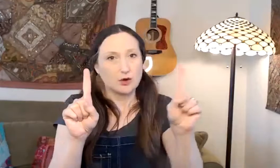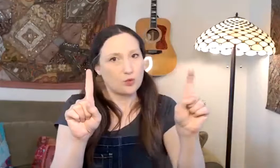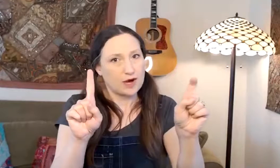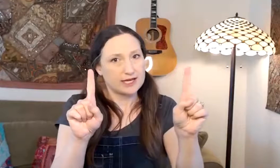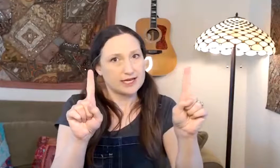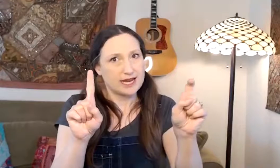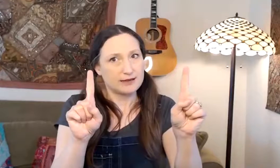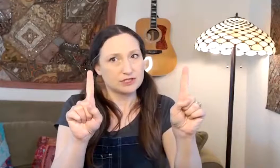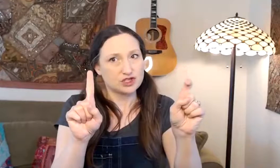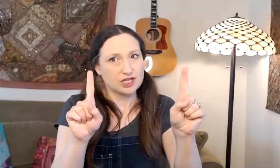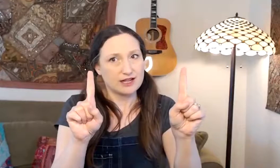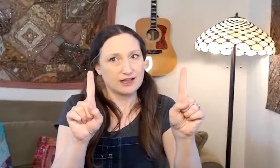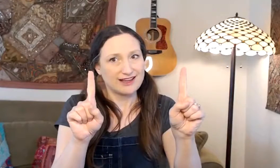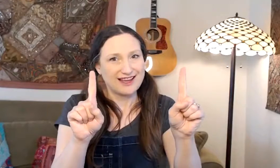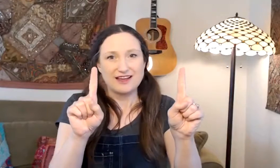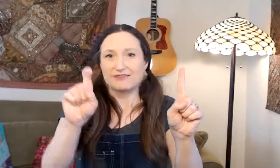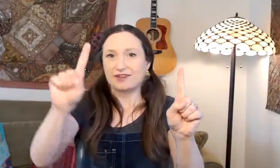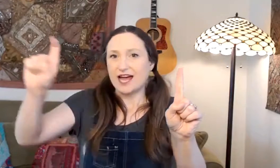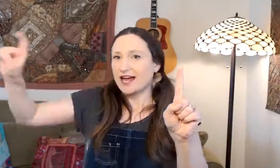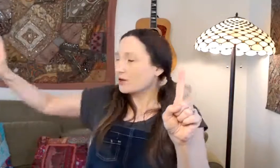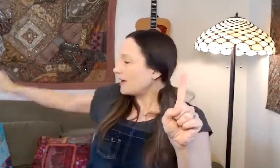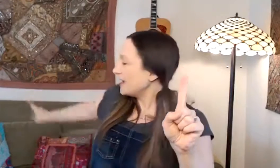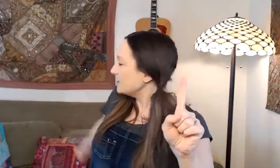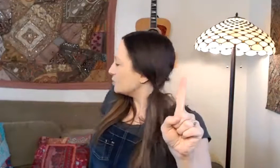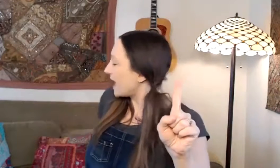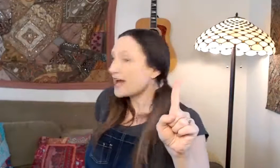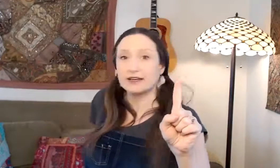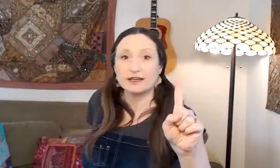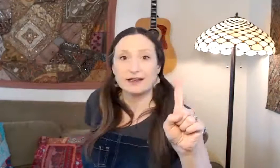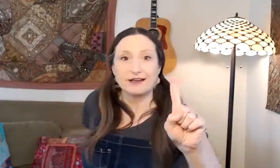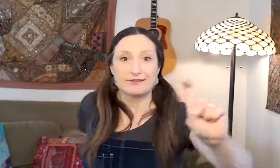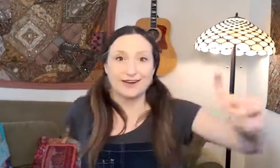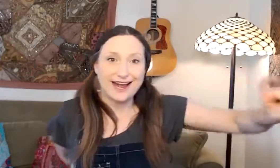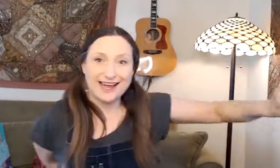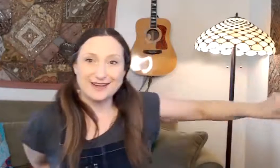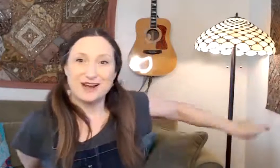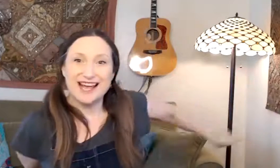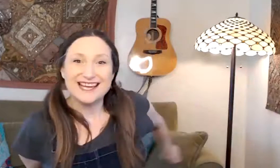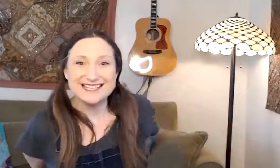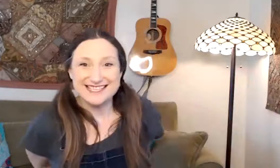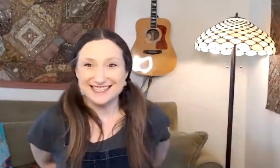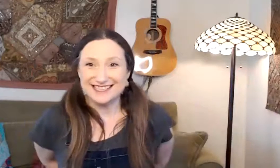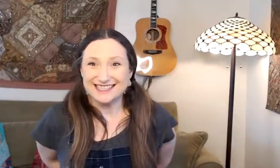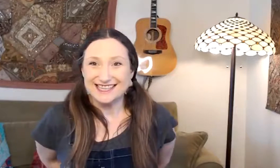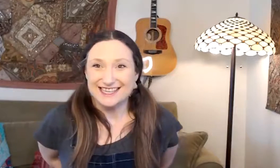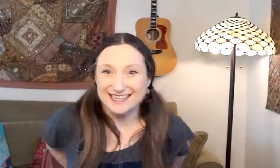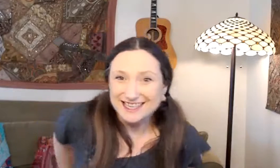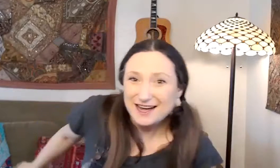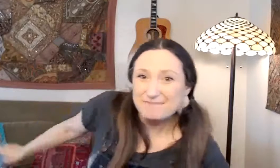One named Jill. Fly away, Jack. Fly away, Jill. Come